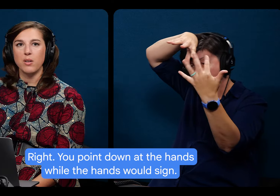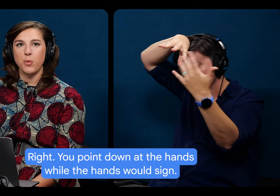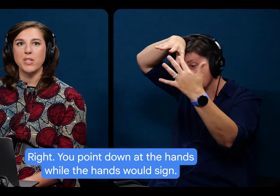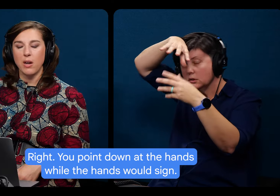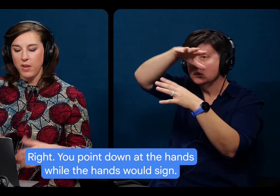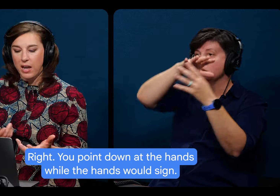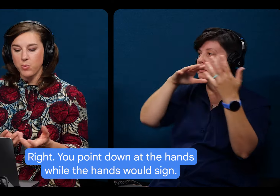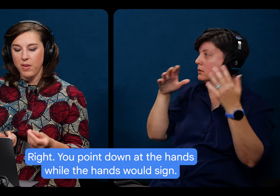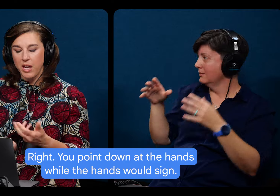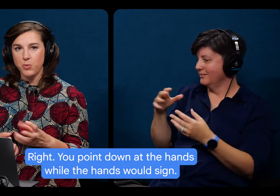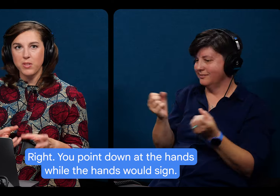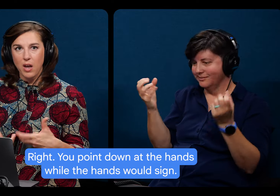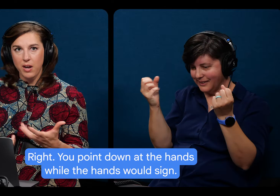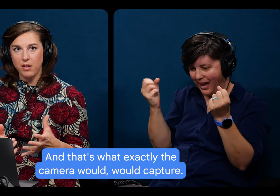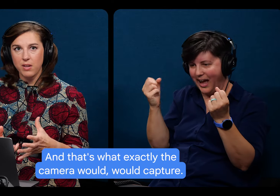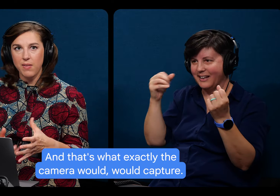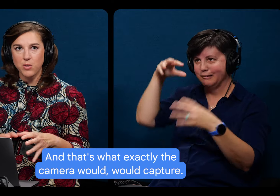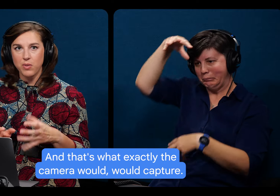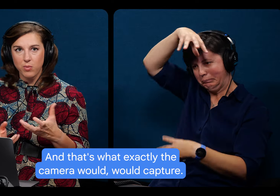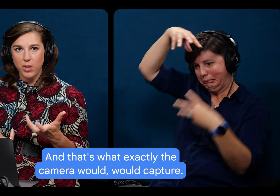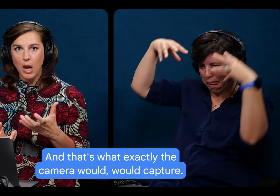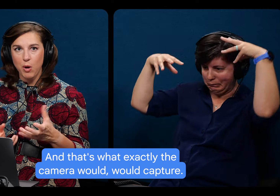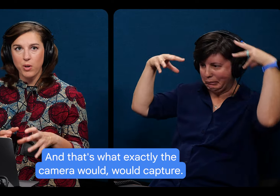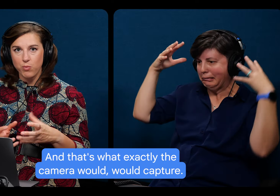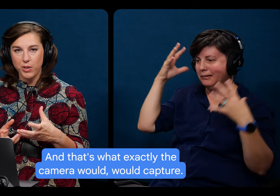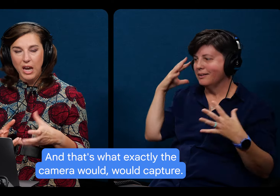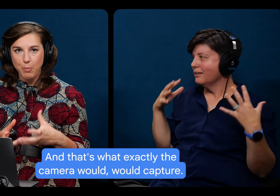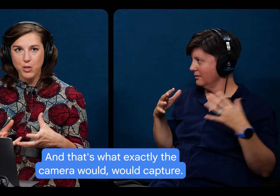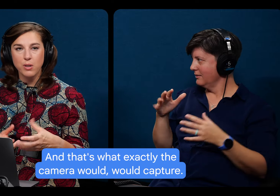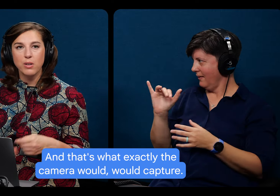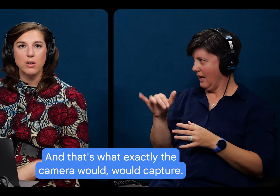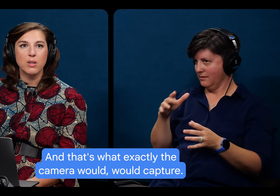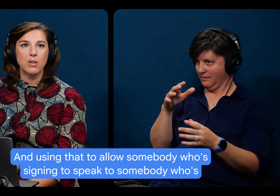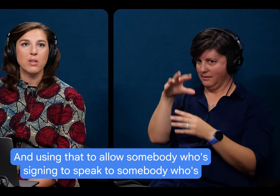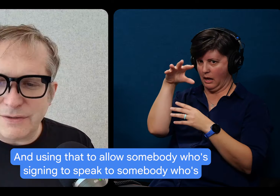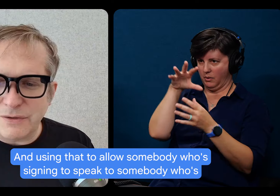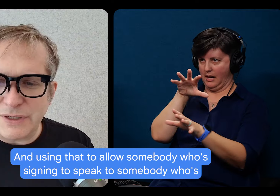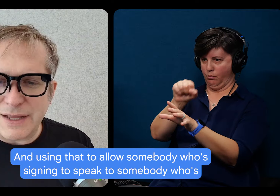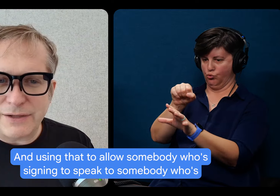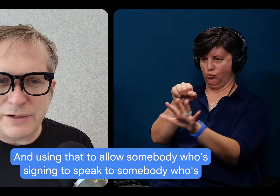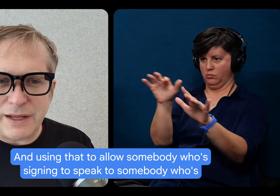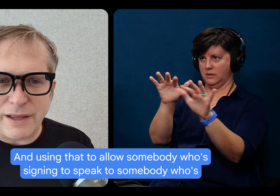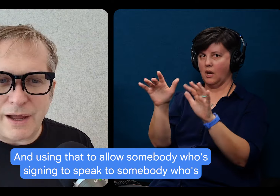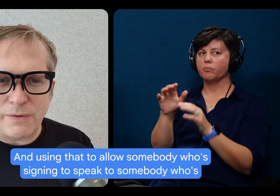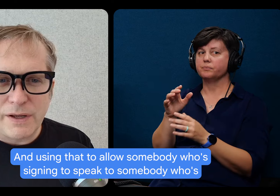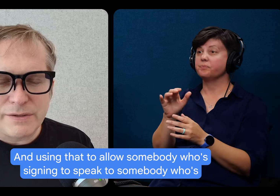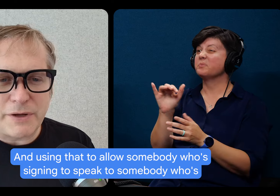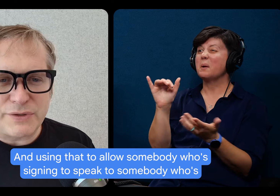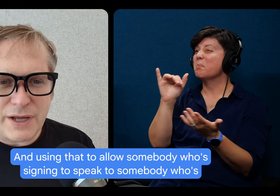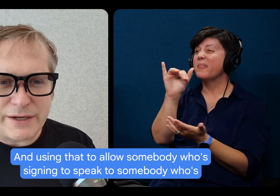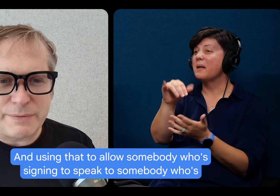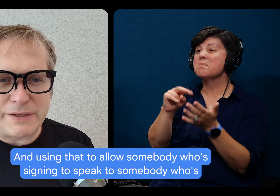Right. Going down at the hands while the hands would sign. And that's what the camera would capture. And using that to allow